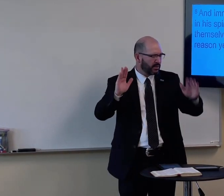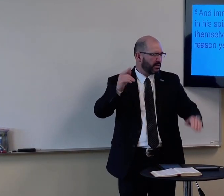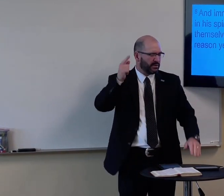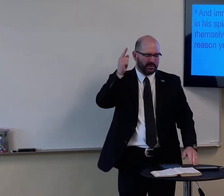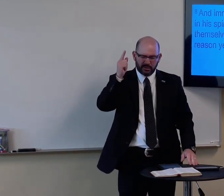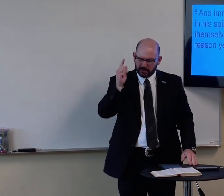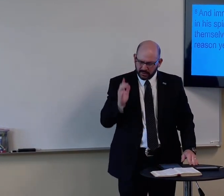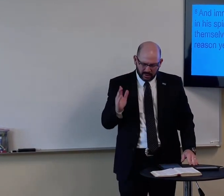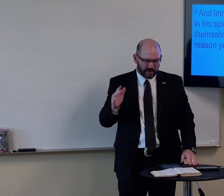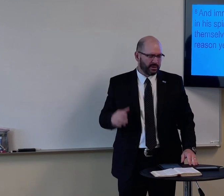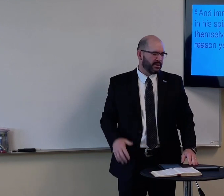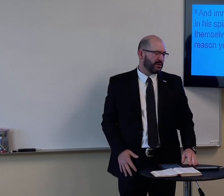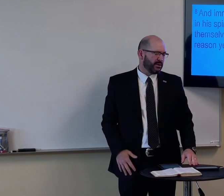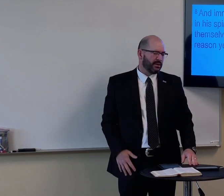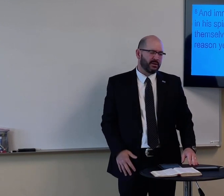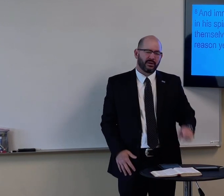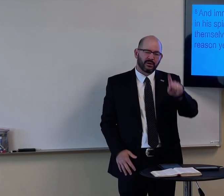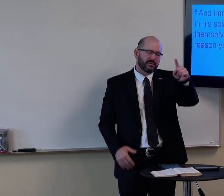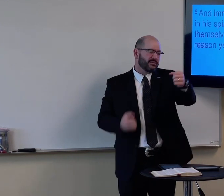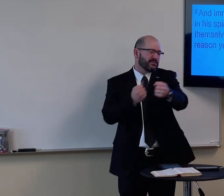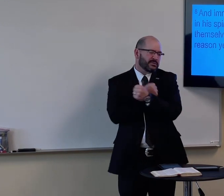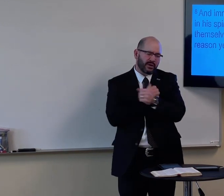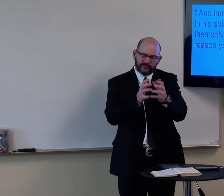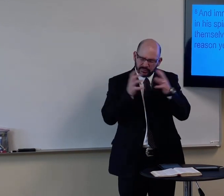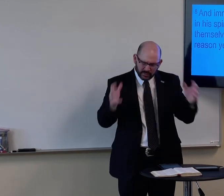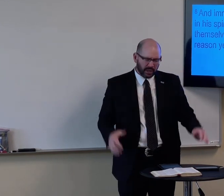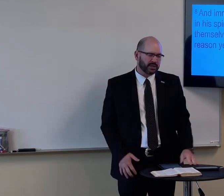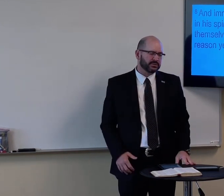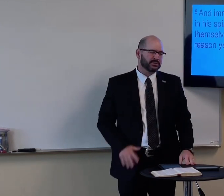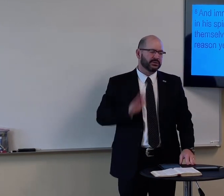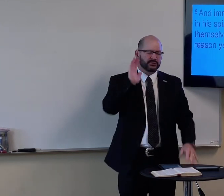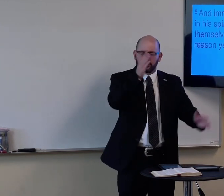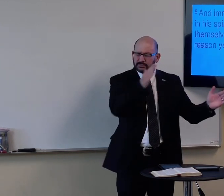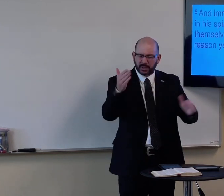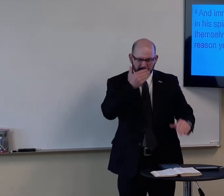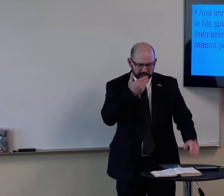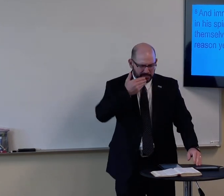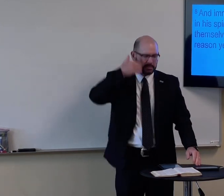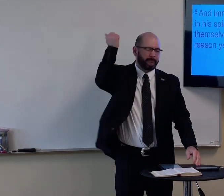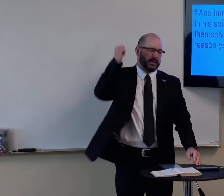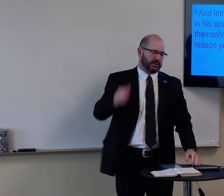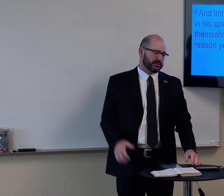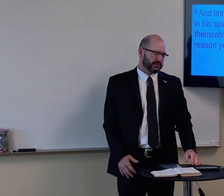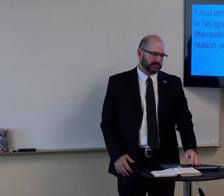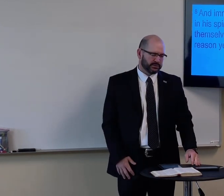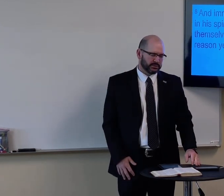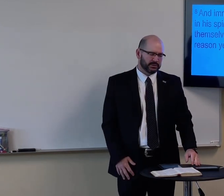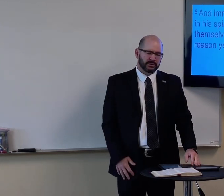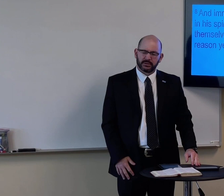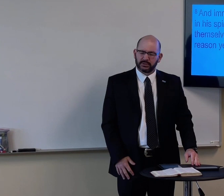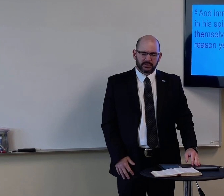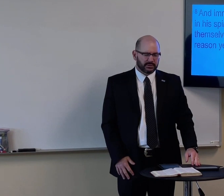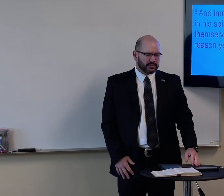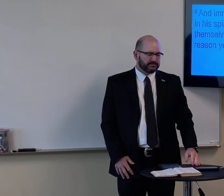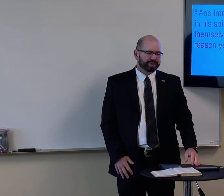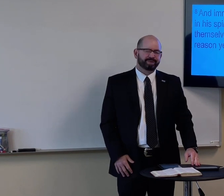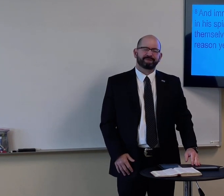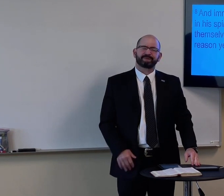You are so wonderful. You love us so much. Your plan for us is the best.